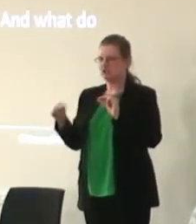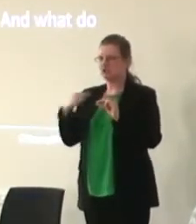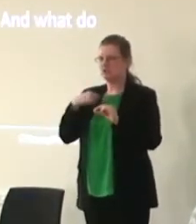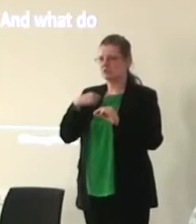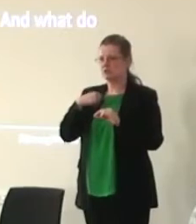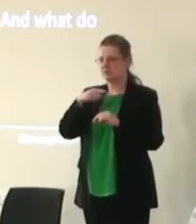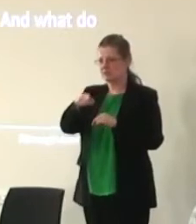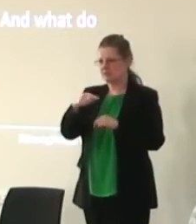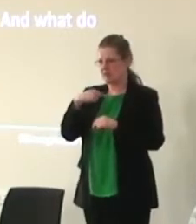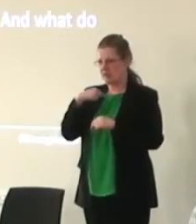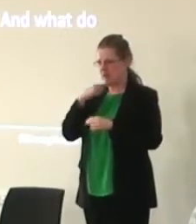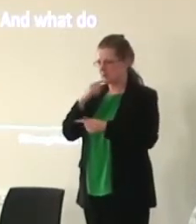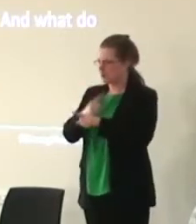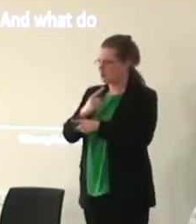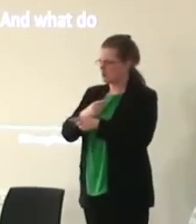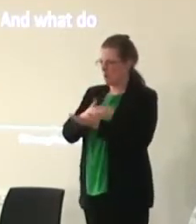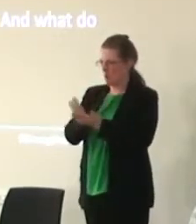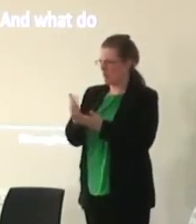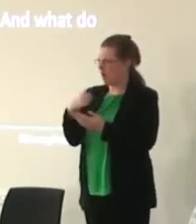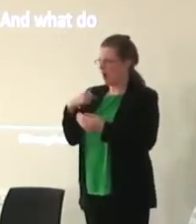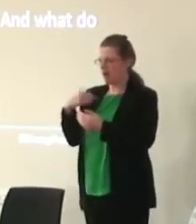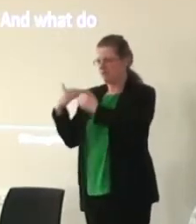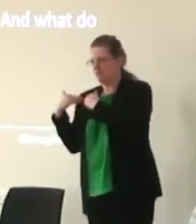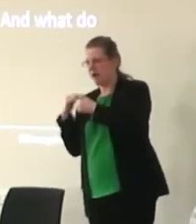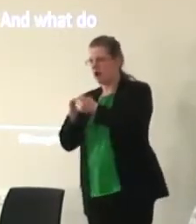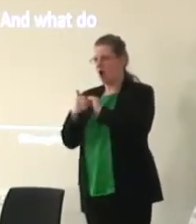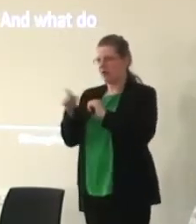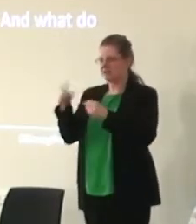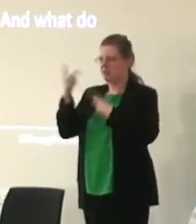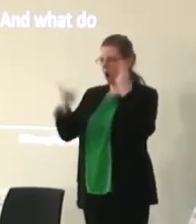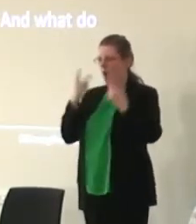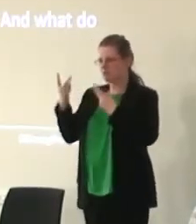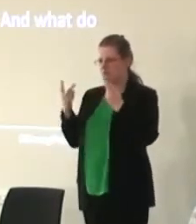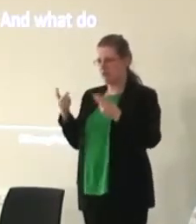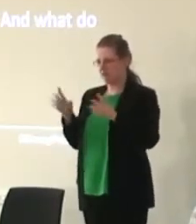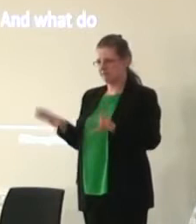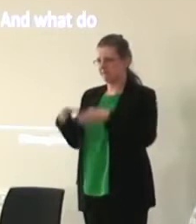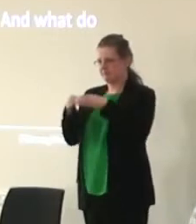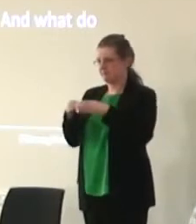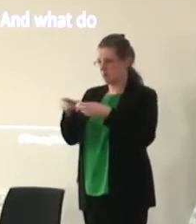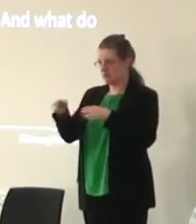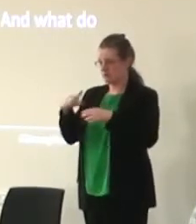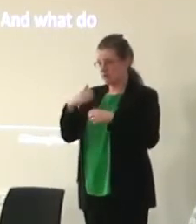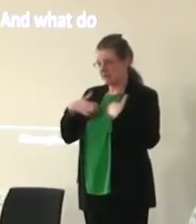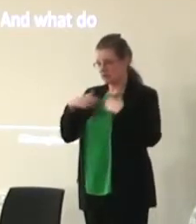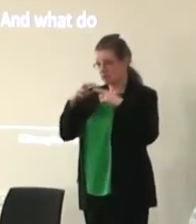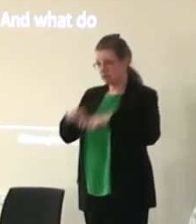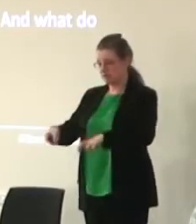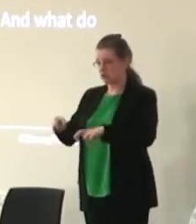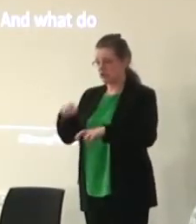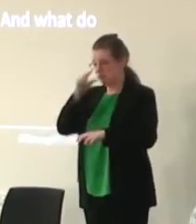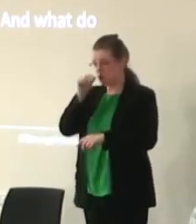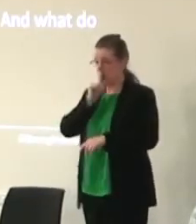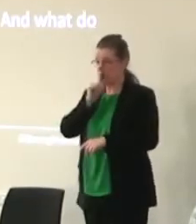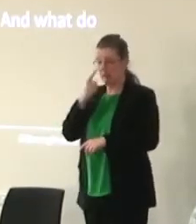colleagues from the eastern region the Royal Opera House Bridge who have done some really interesting research with young people recently which you can find on their website